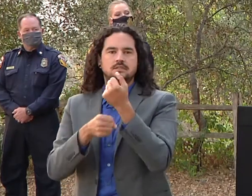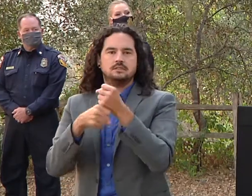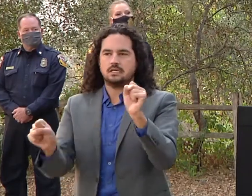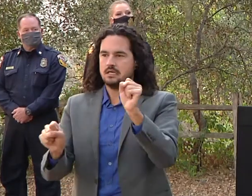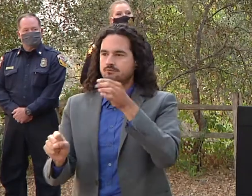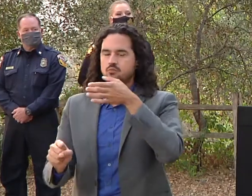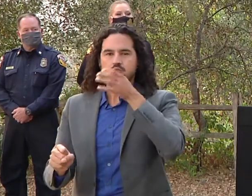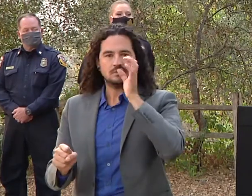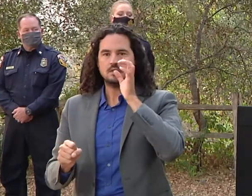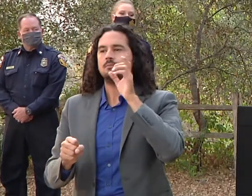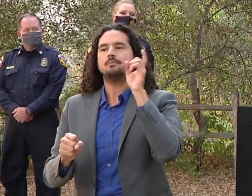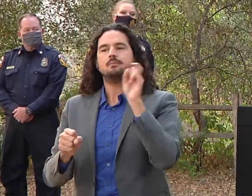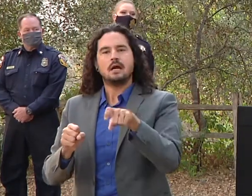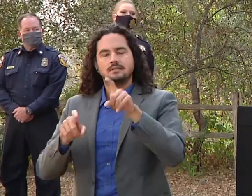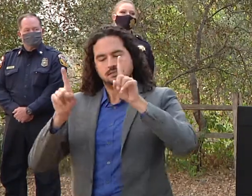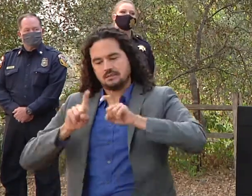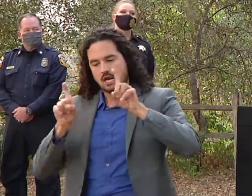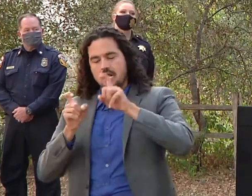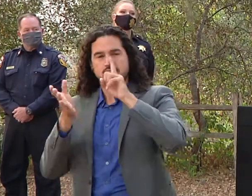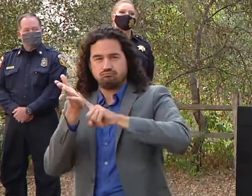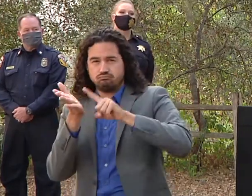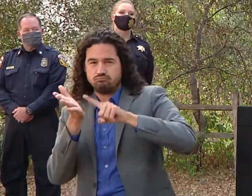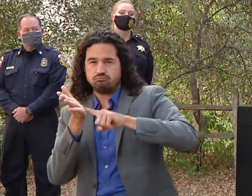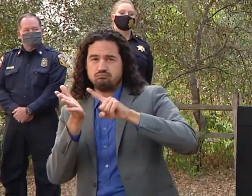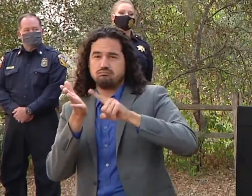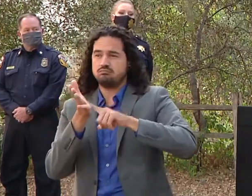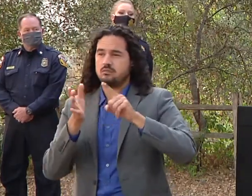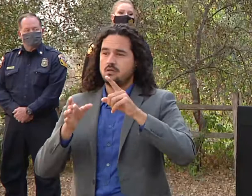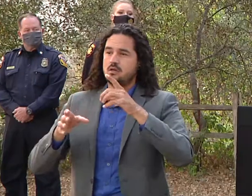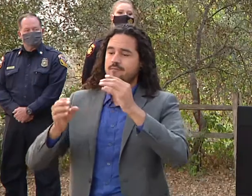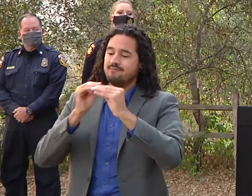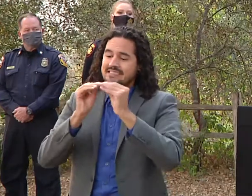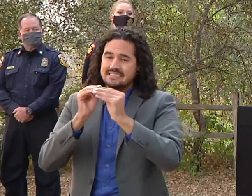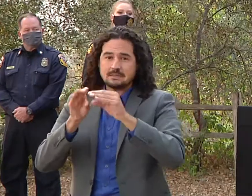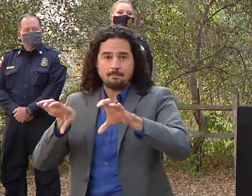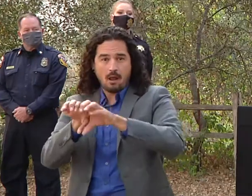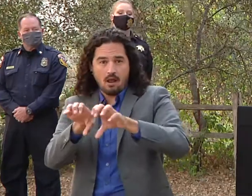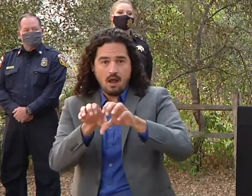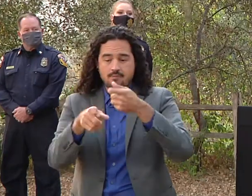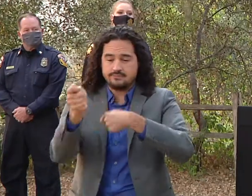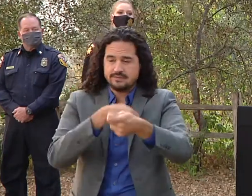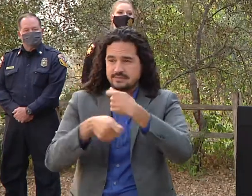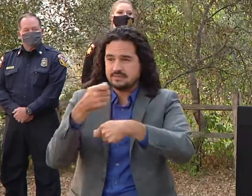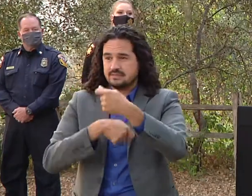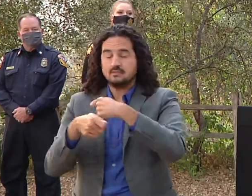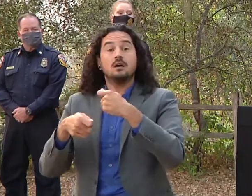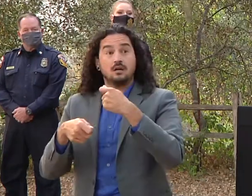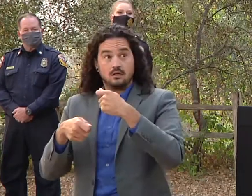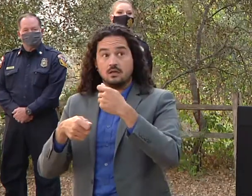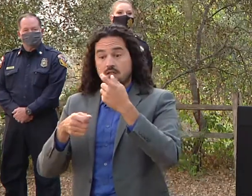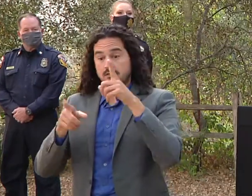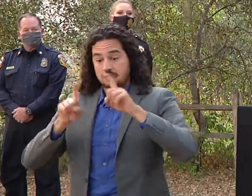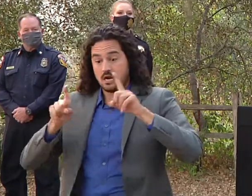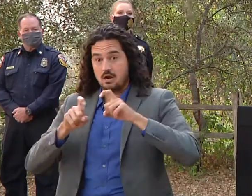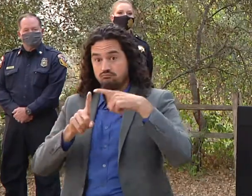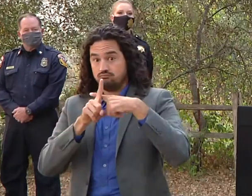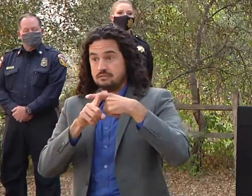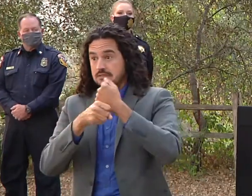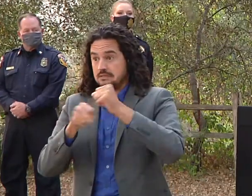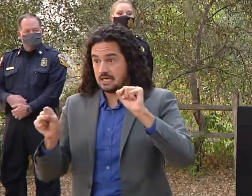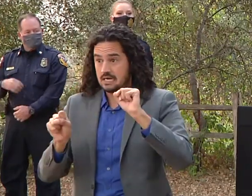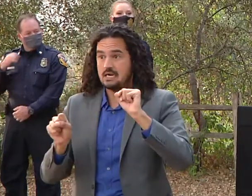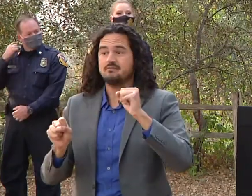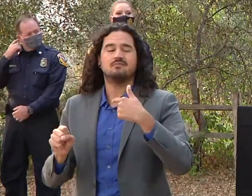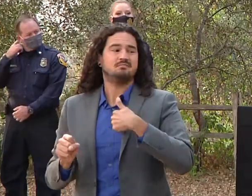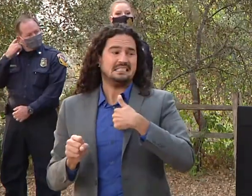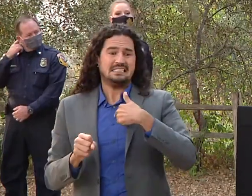a chance to test it, repair the lines, test it, and do all those things to make sure the water is safe to drink. So without being an authority on the water, I would definitely